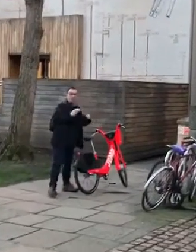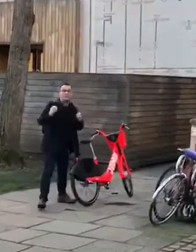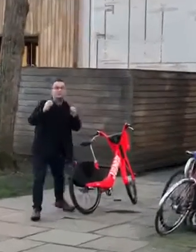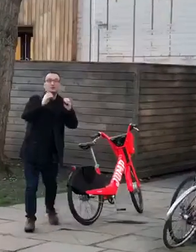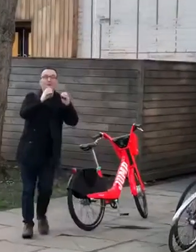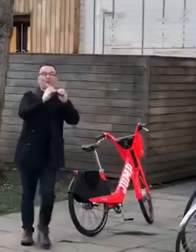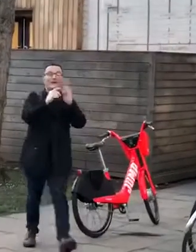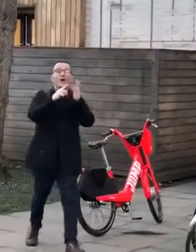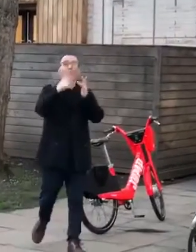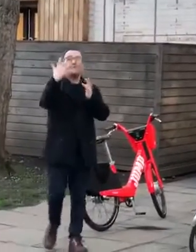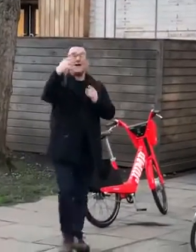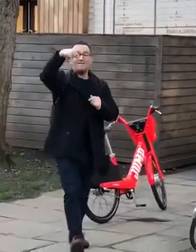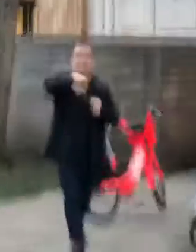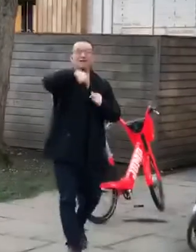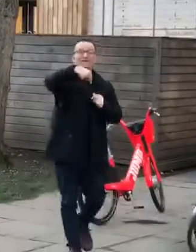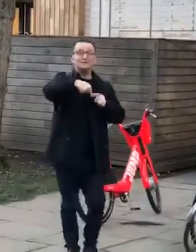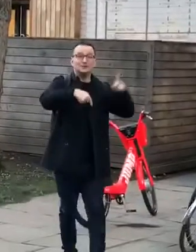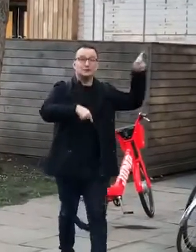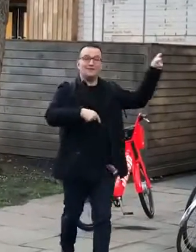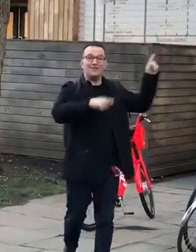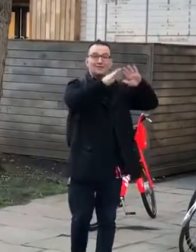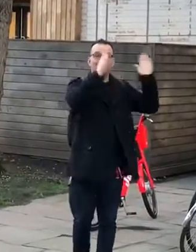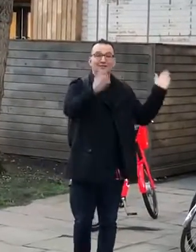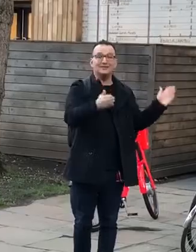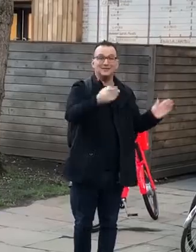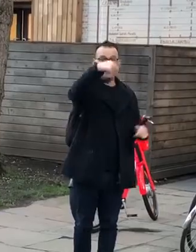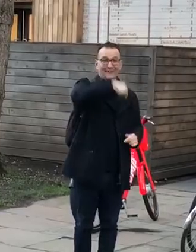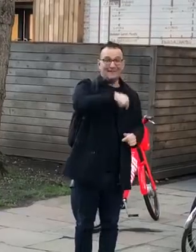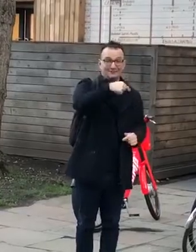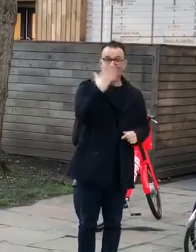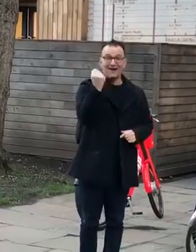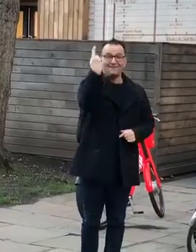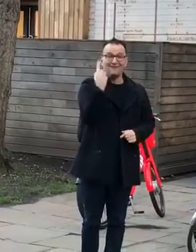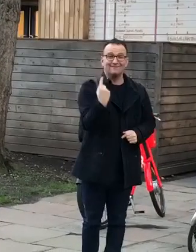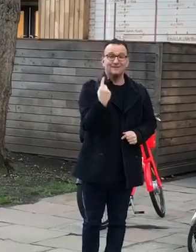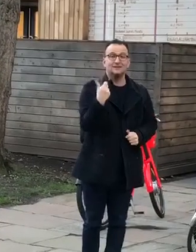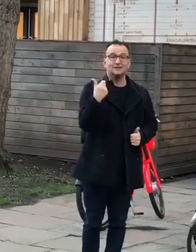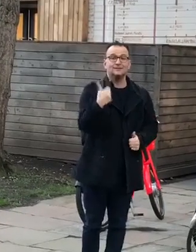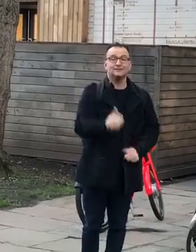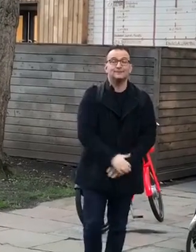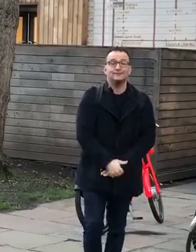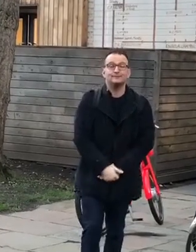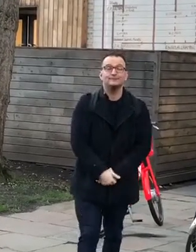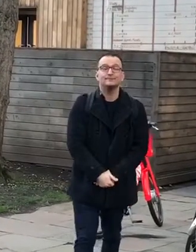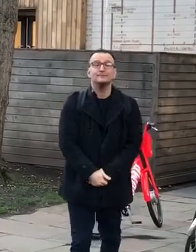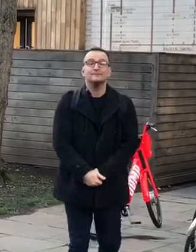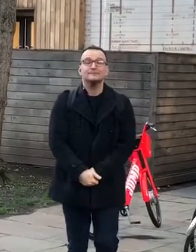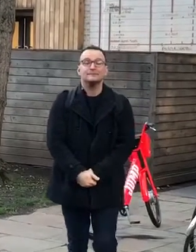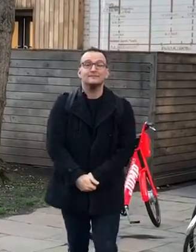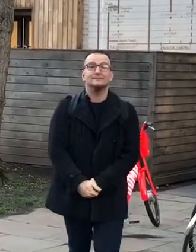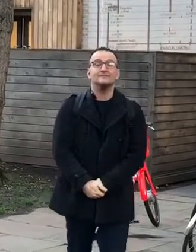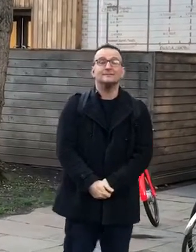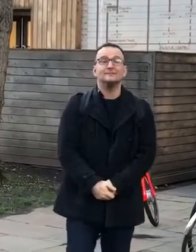mean that. Okay. There's a goal there. This is something that... No body. Thanks. you.